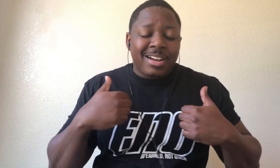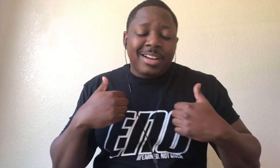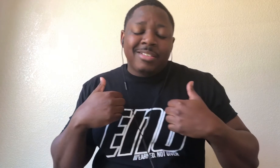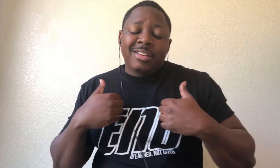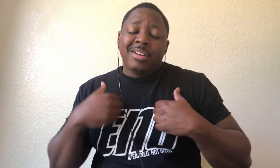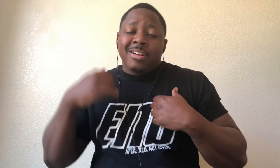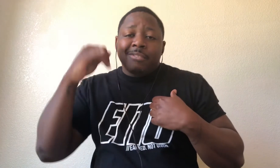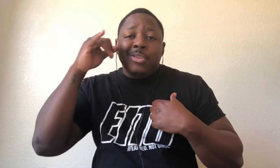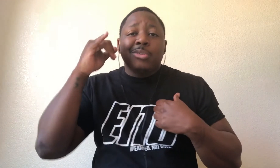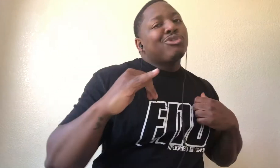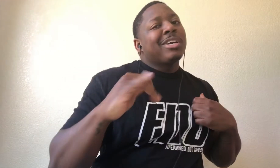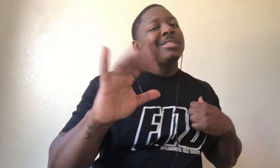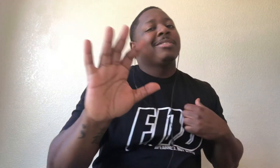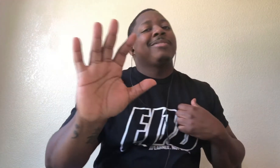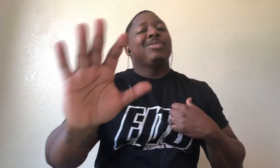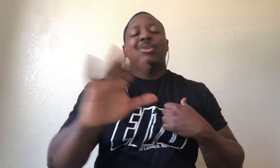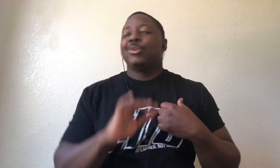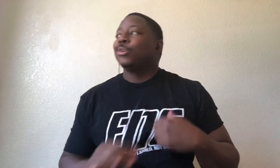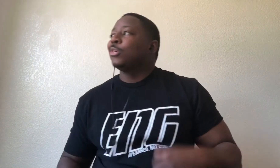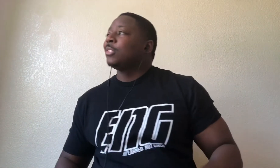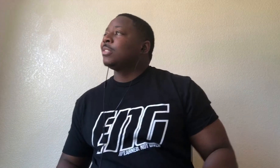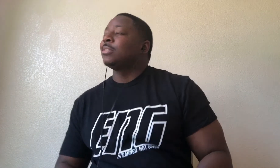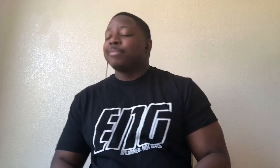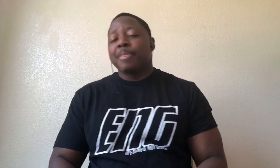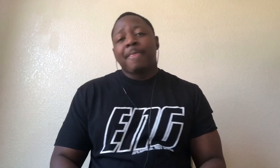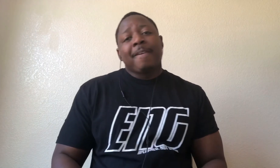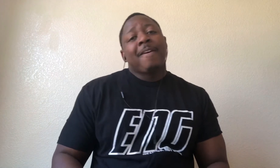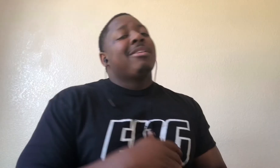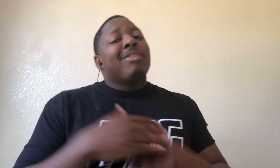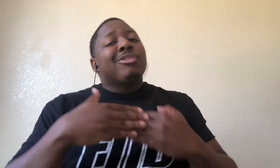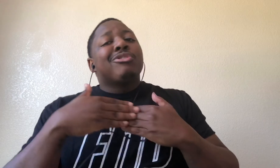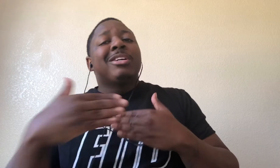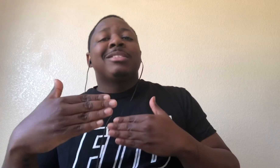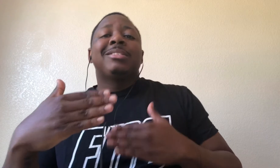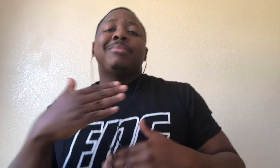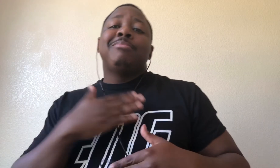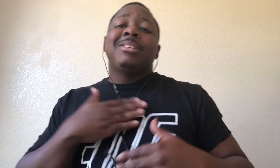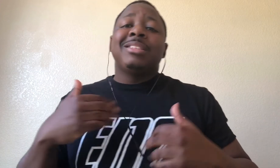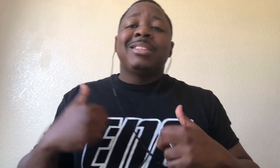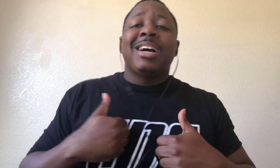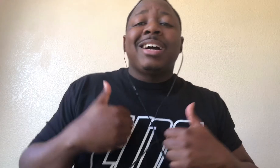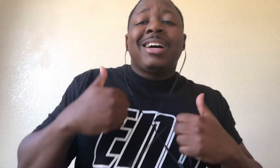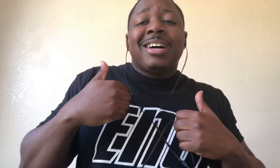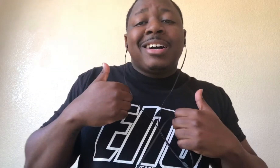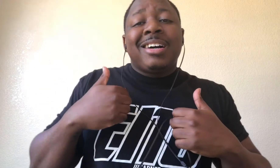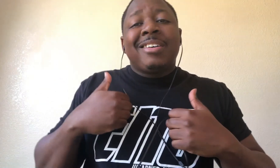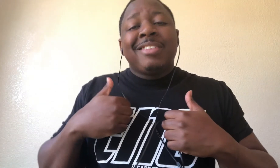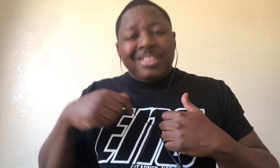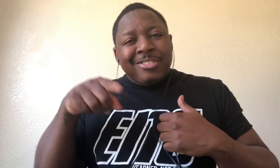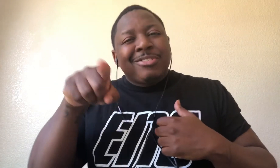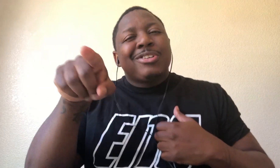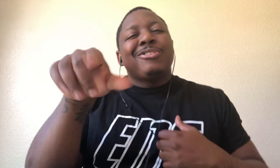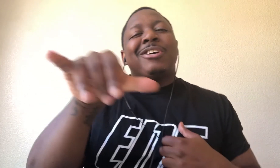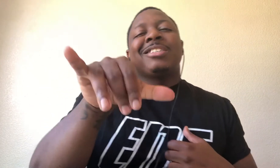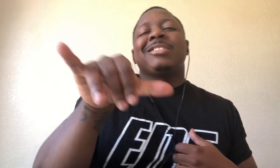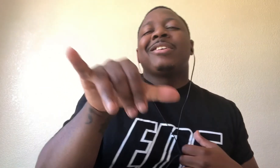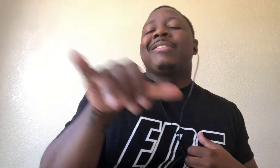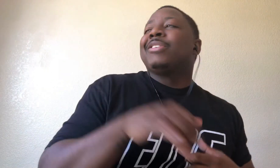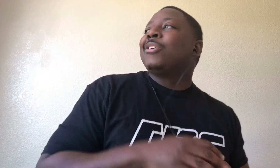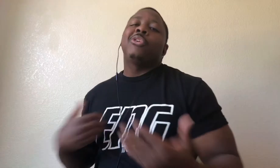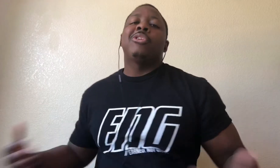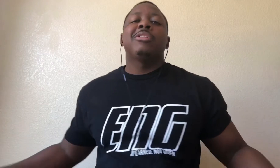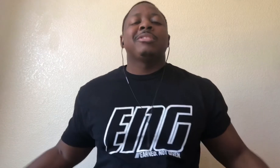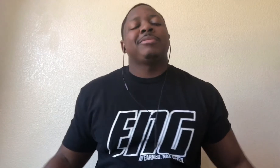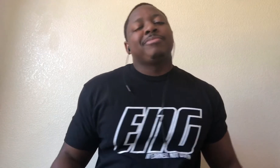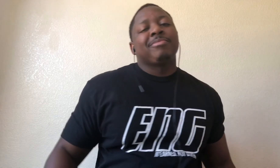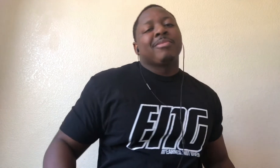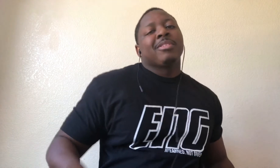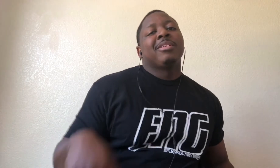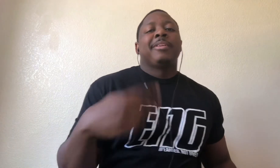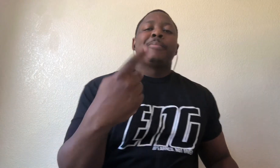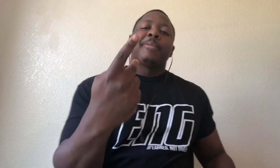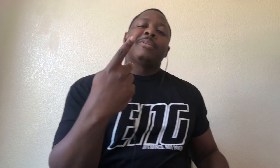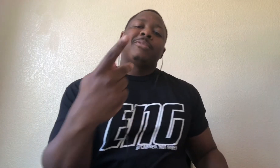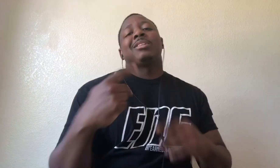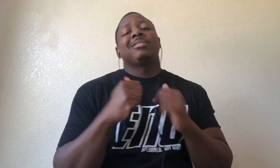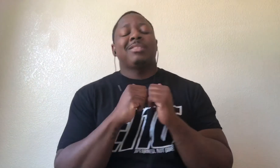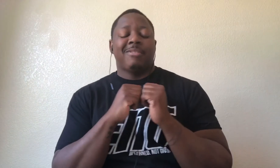rest